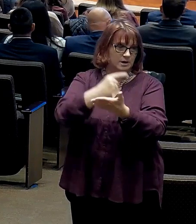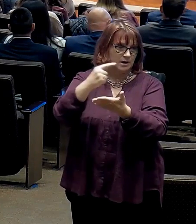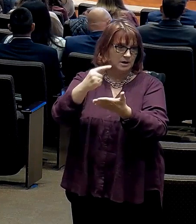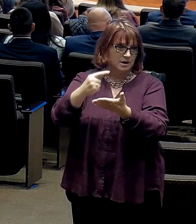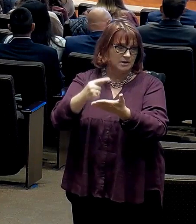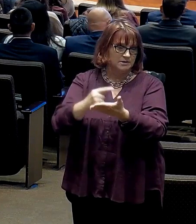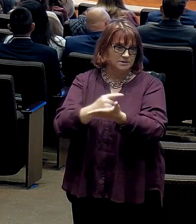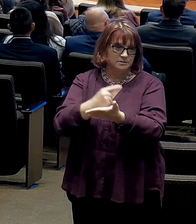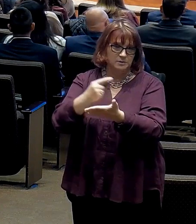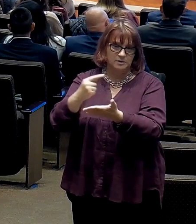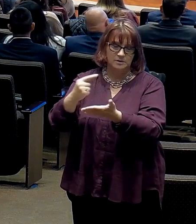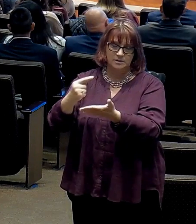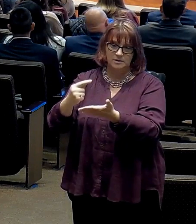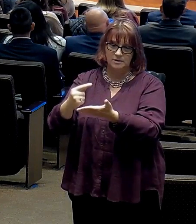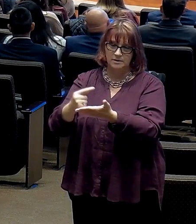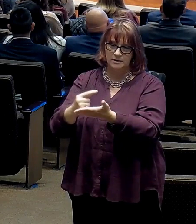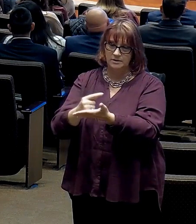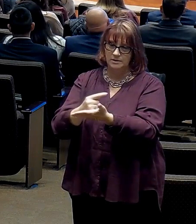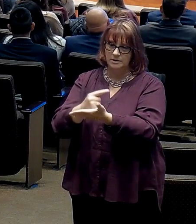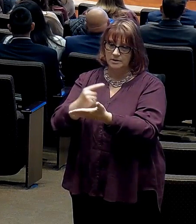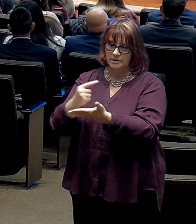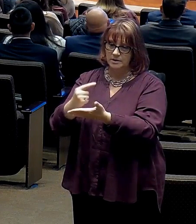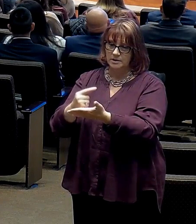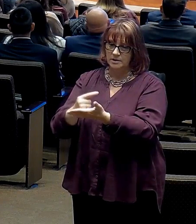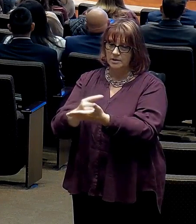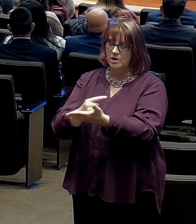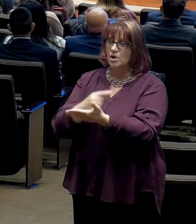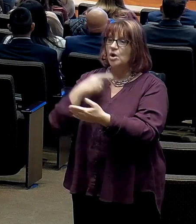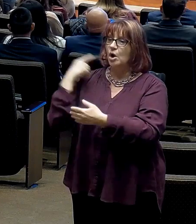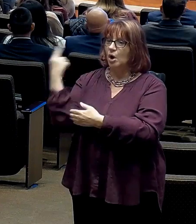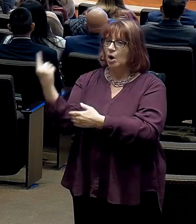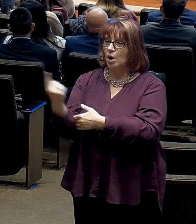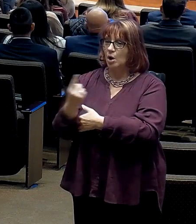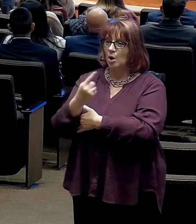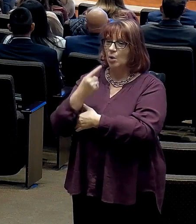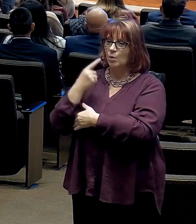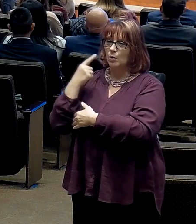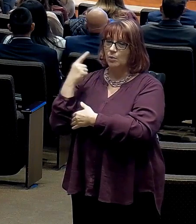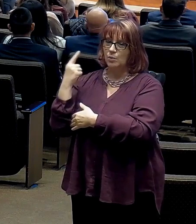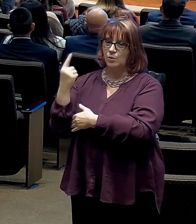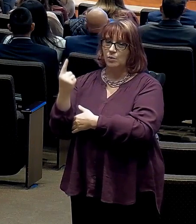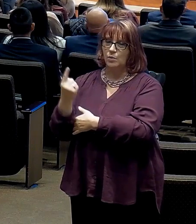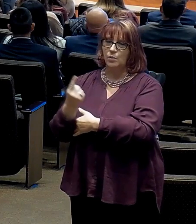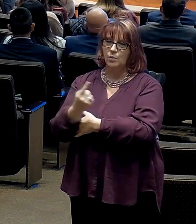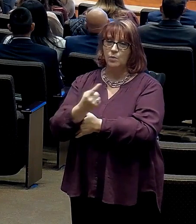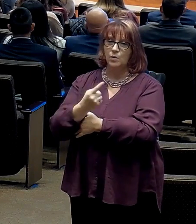always proclaim God's holy, unchangeable word.